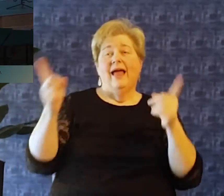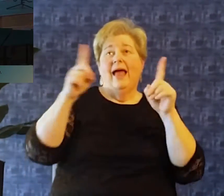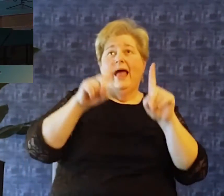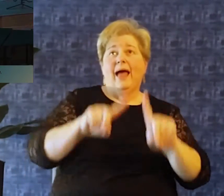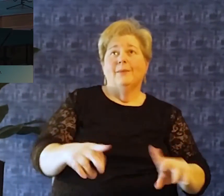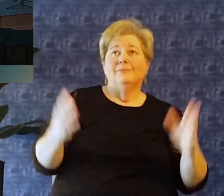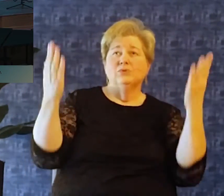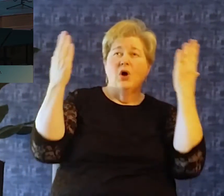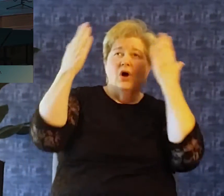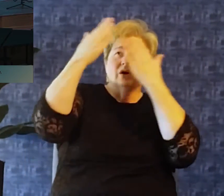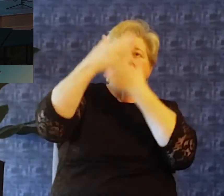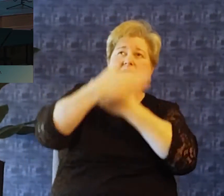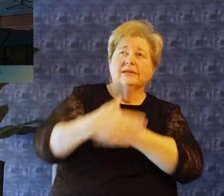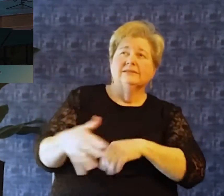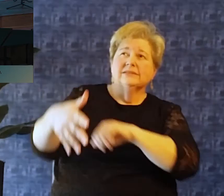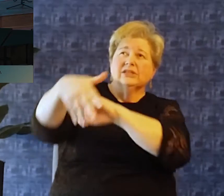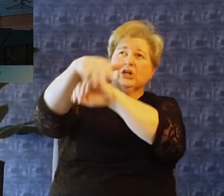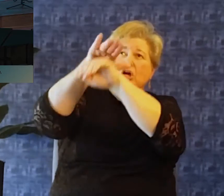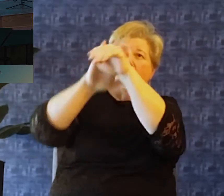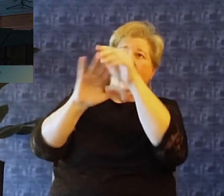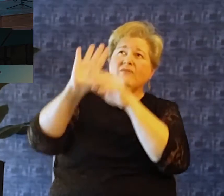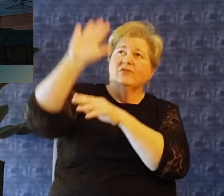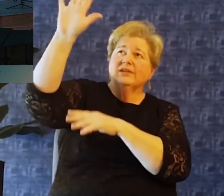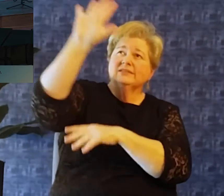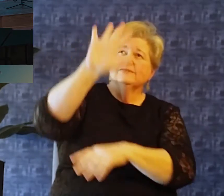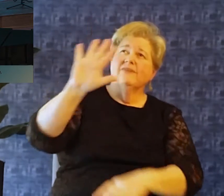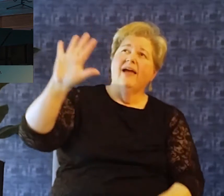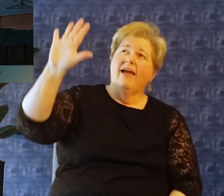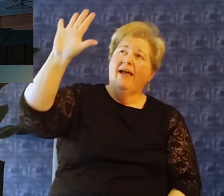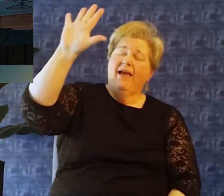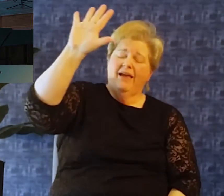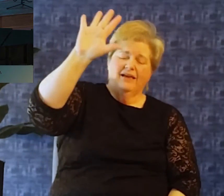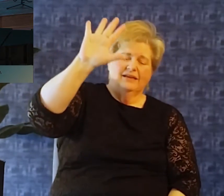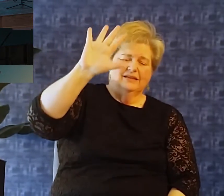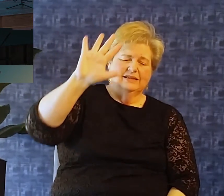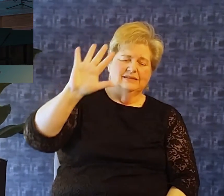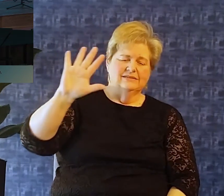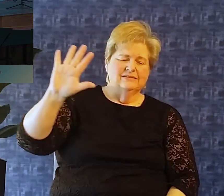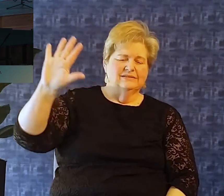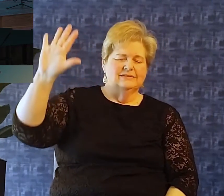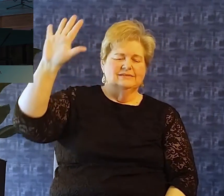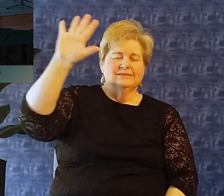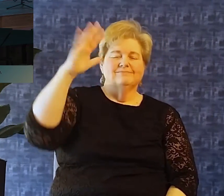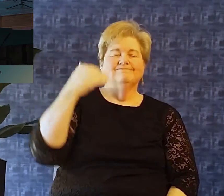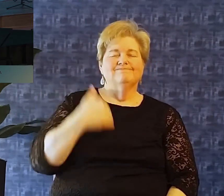When darkness seems to hide His face